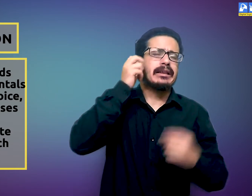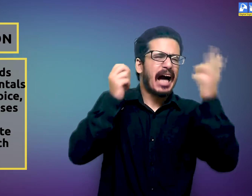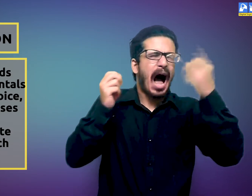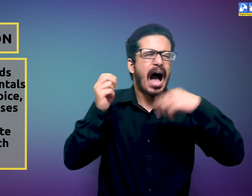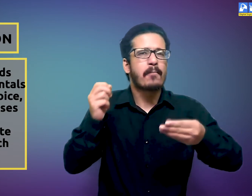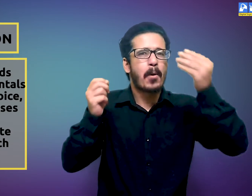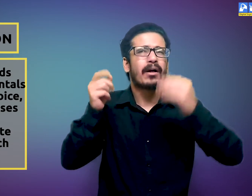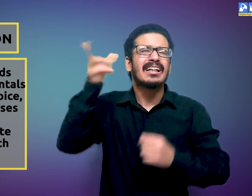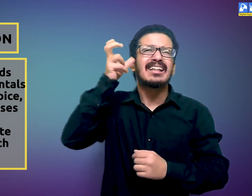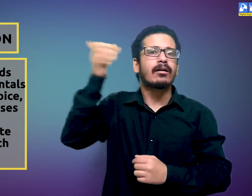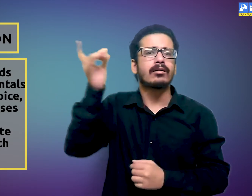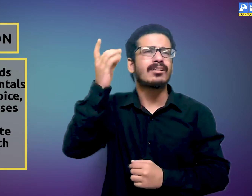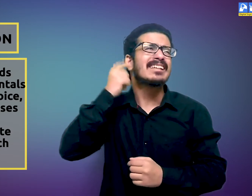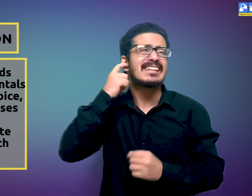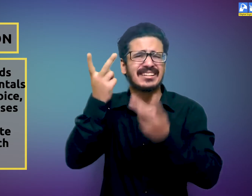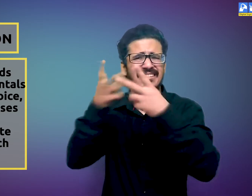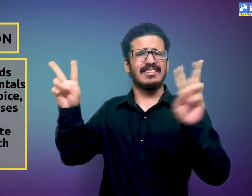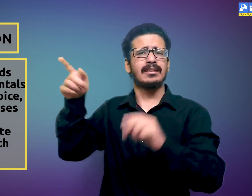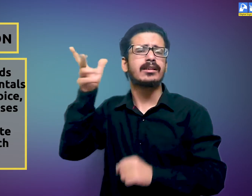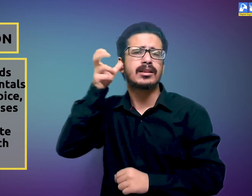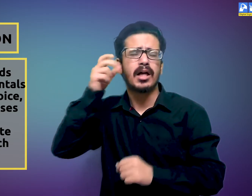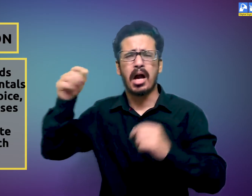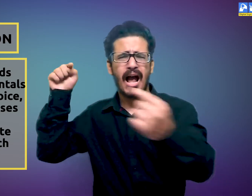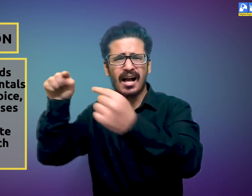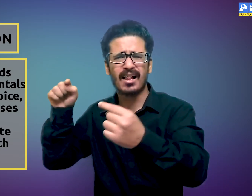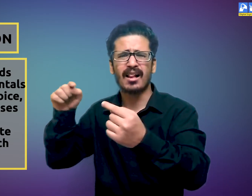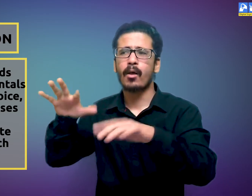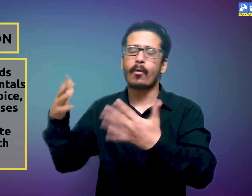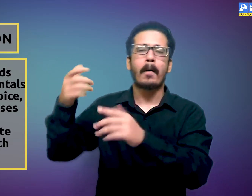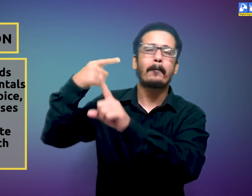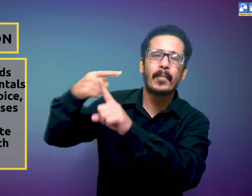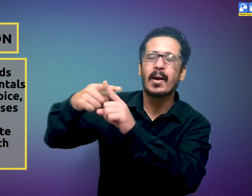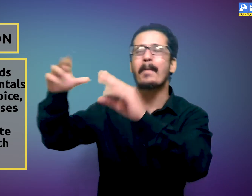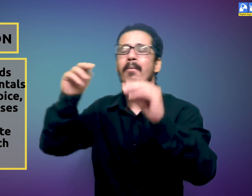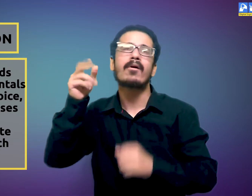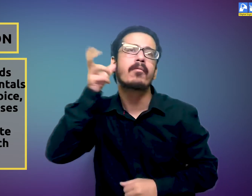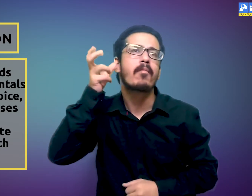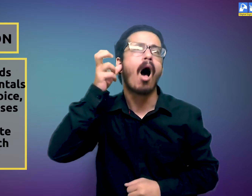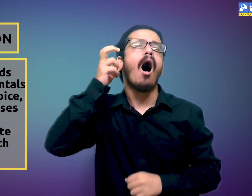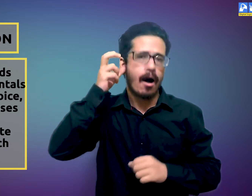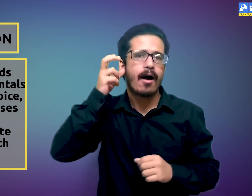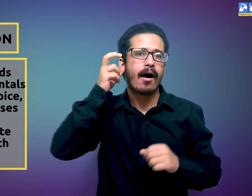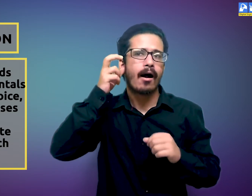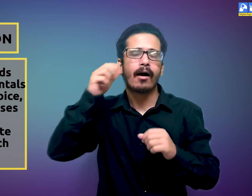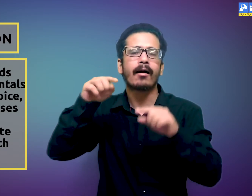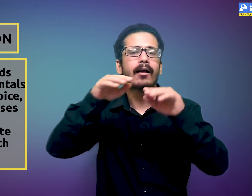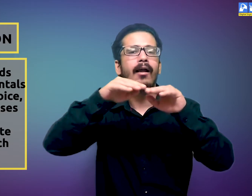arguing and speak loudly in anger, then the child starts to fumble and cry by listening to those loud voices. The child can